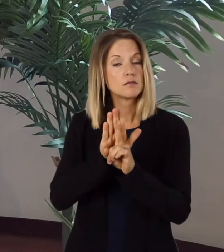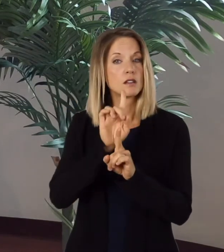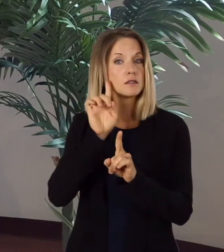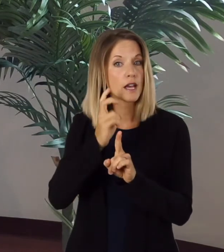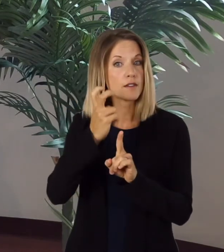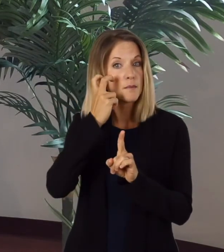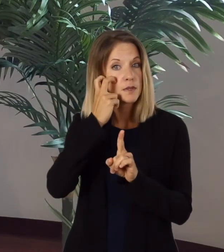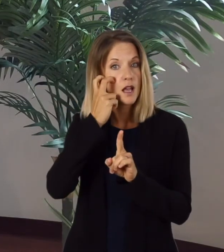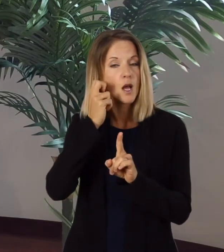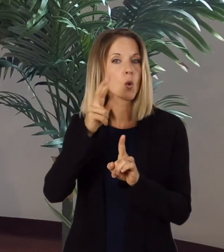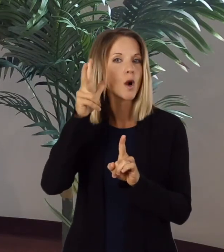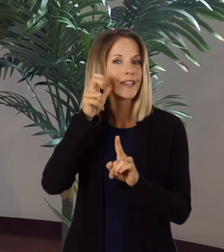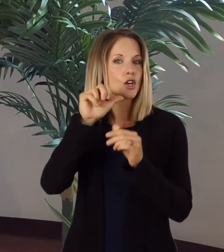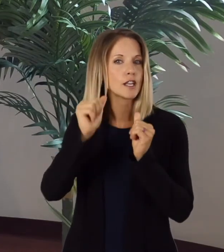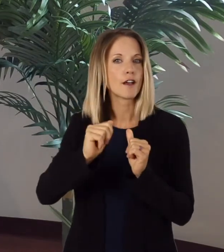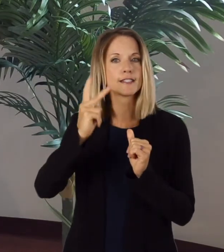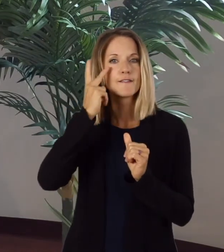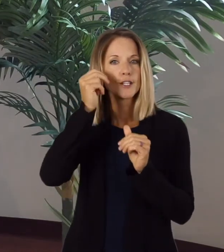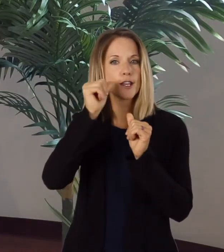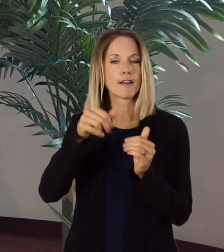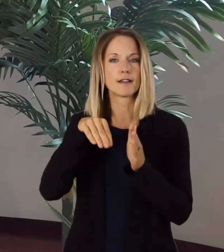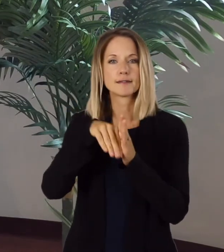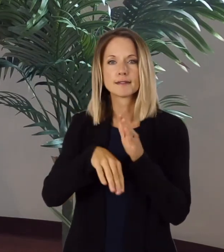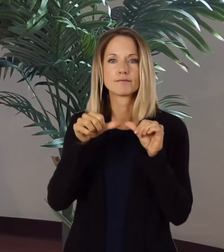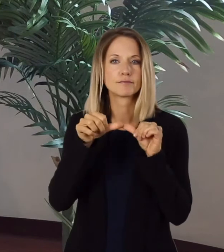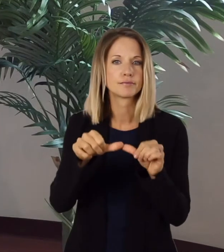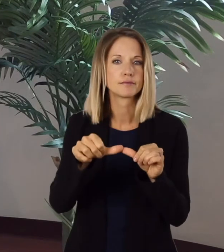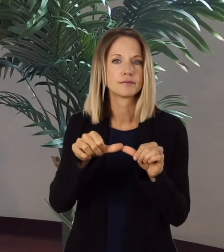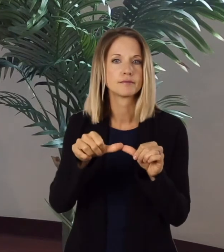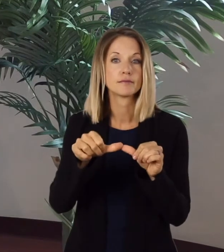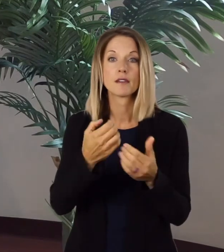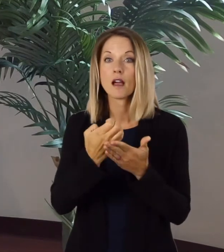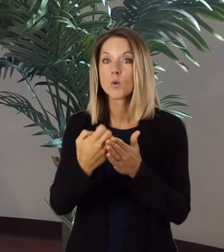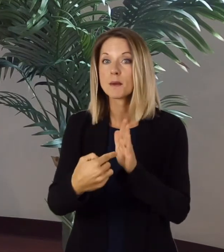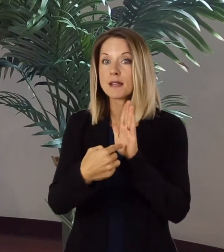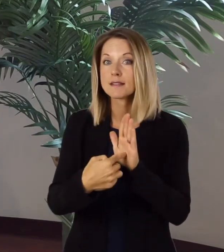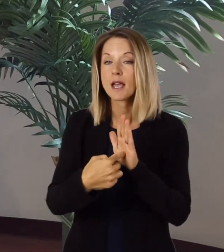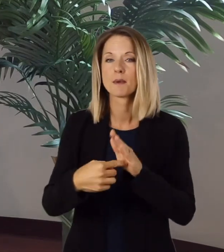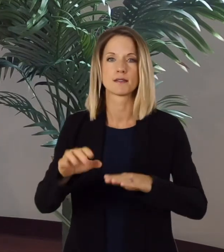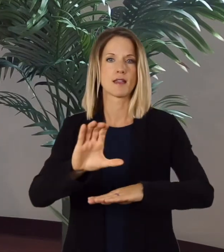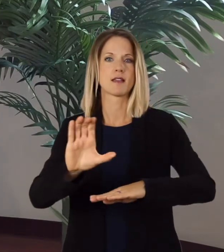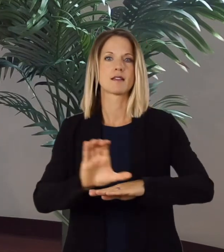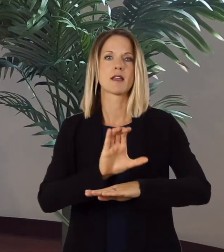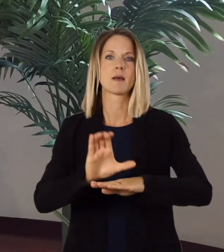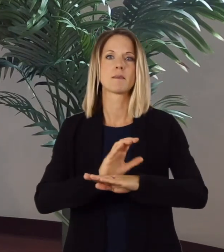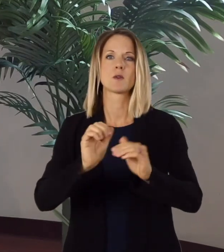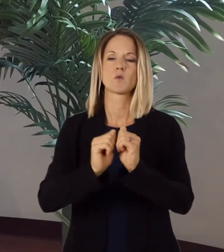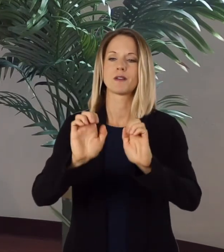vision and hearing loss. Examples could include a computer with magnification software or